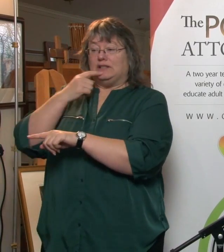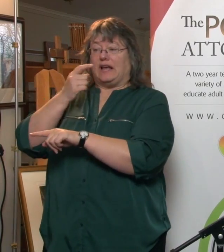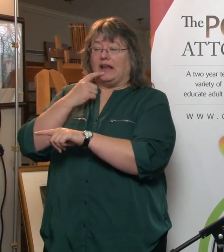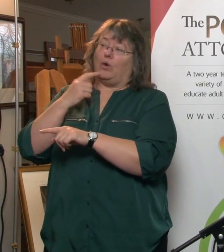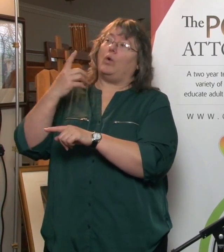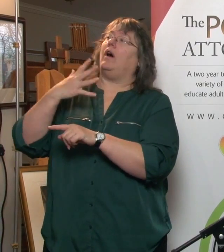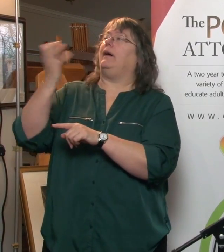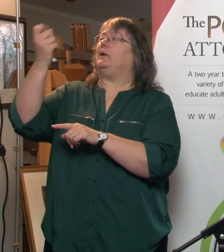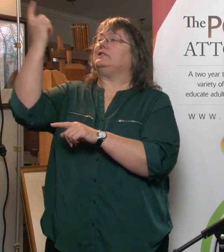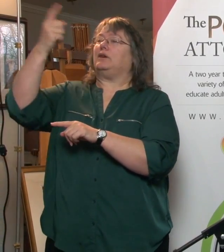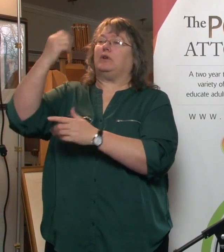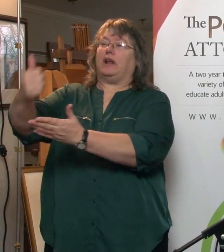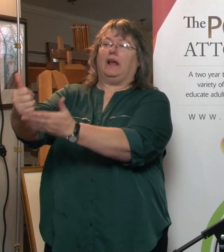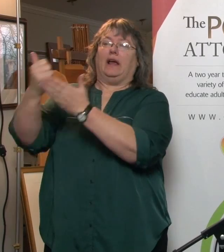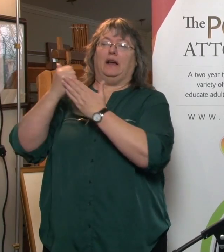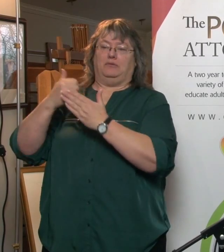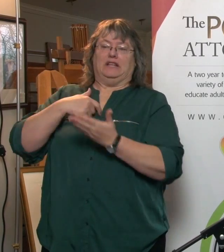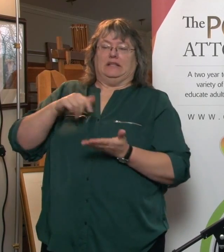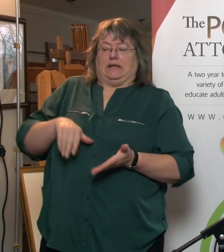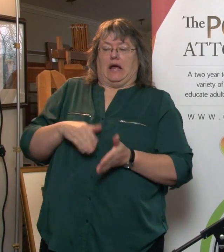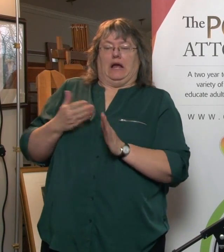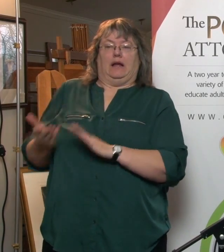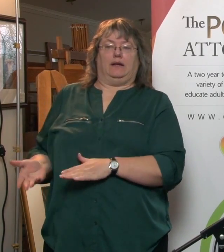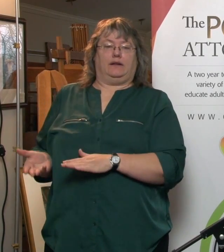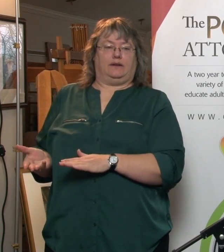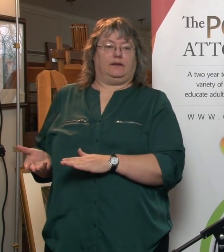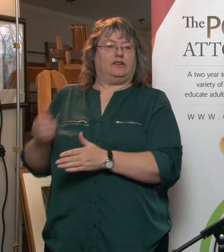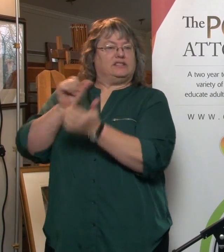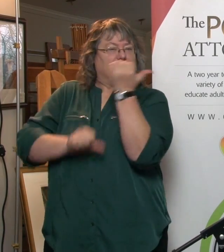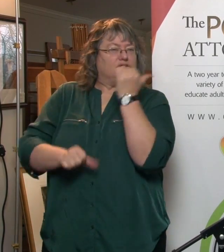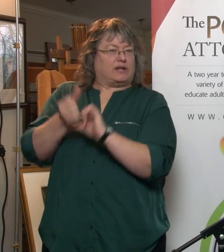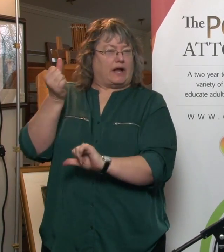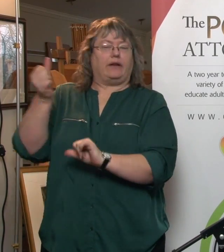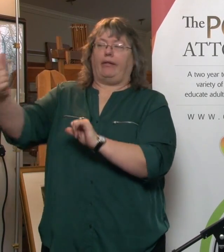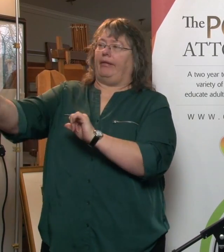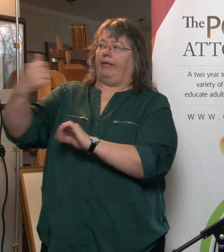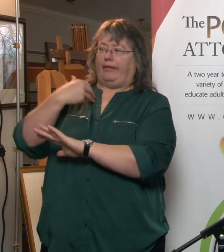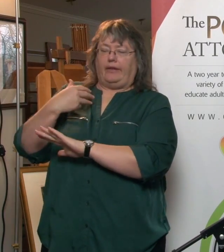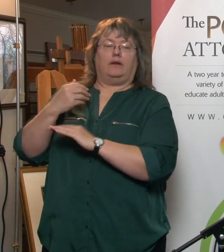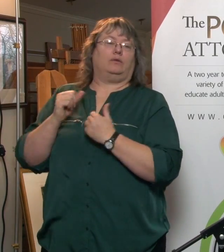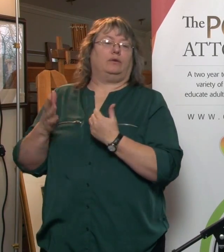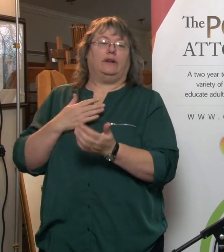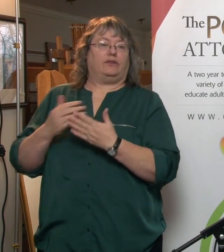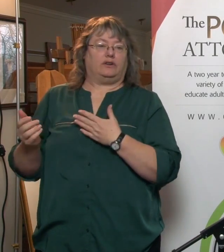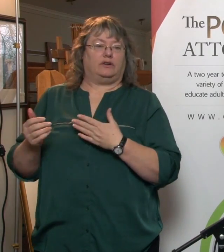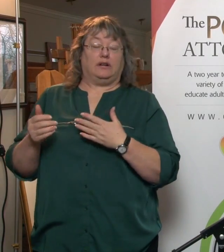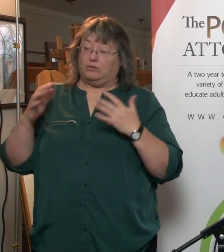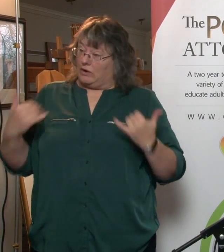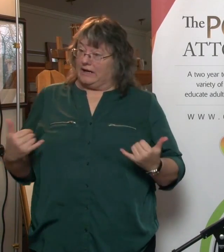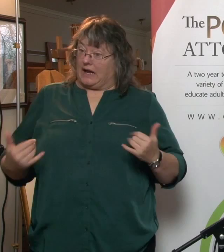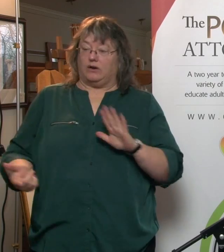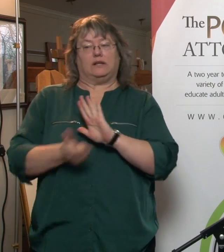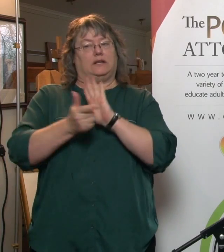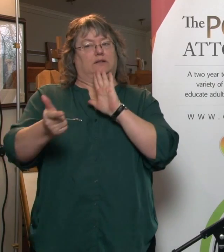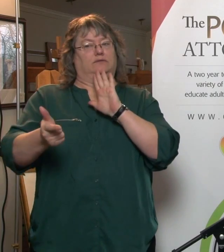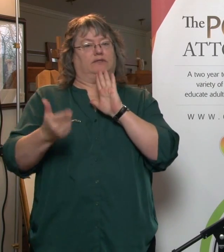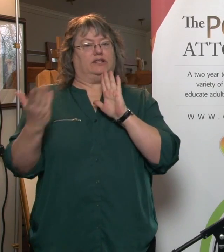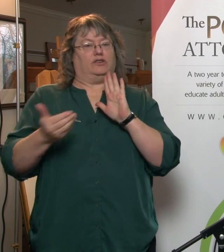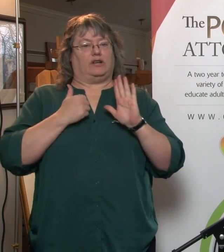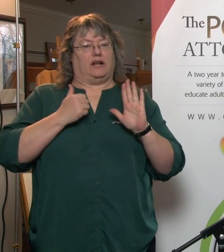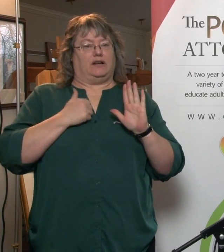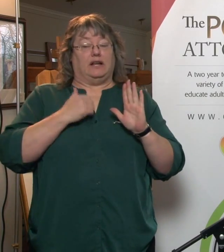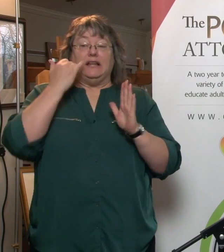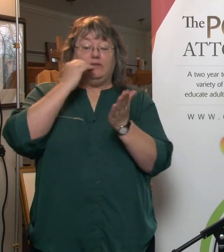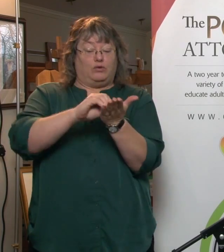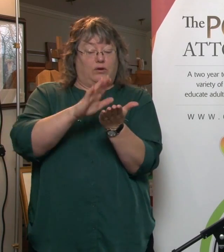I would like someone to assist me in dying, you know, assisted suicide or whatever. As of right now, that is illegal in Canada. So